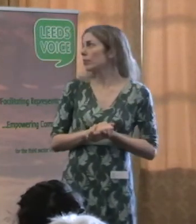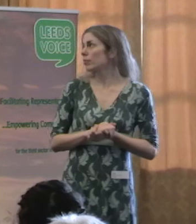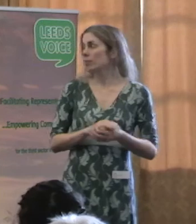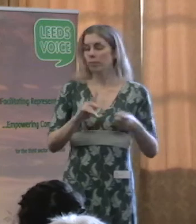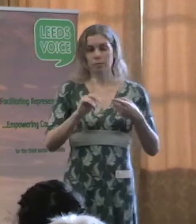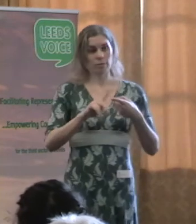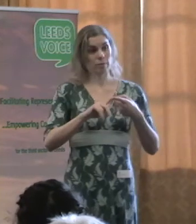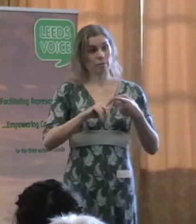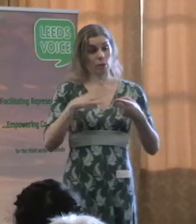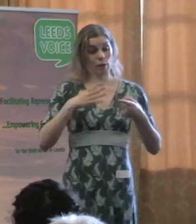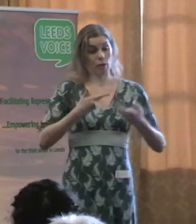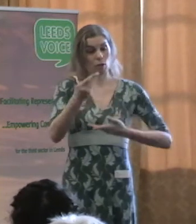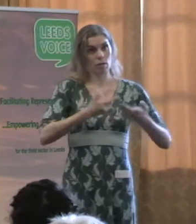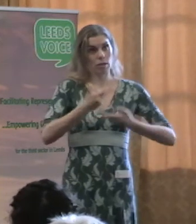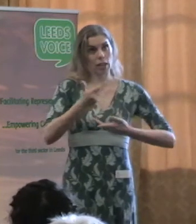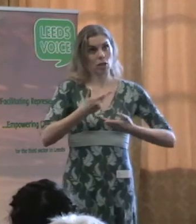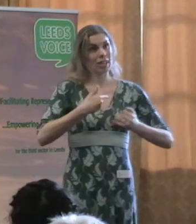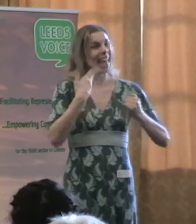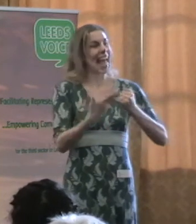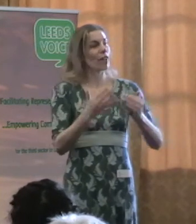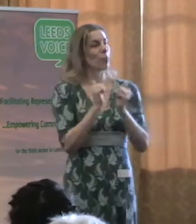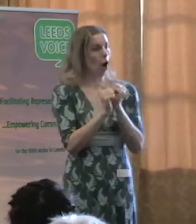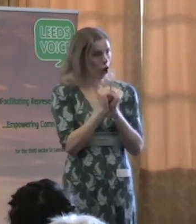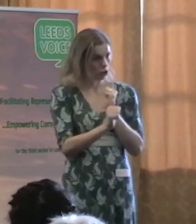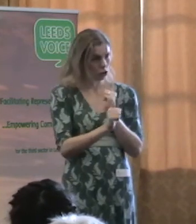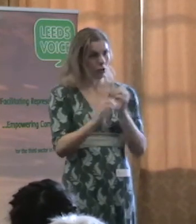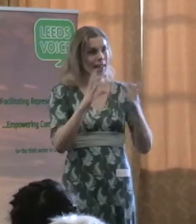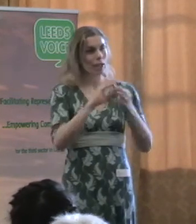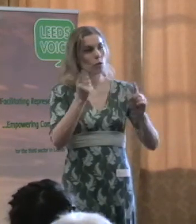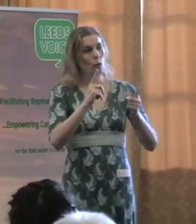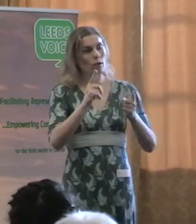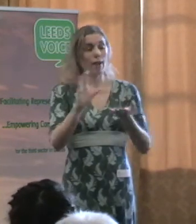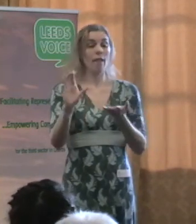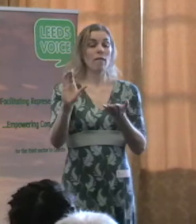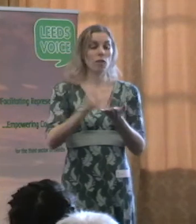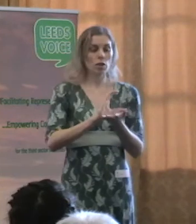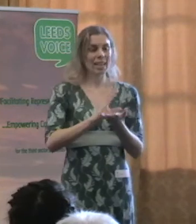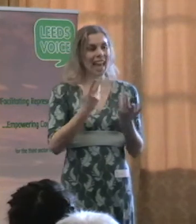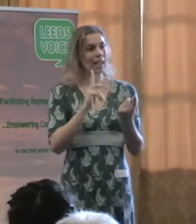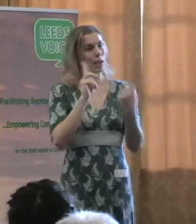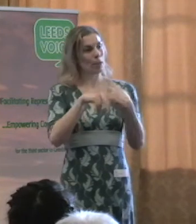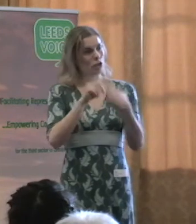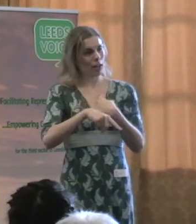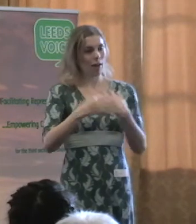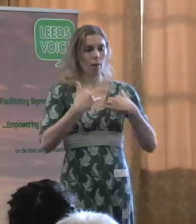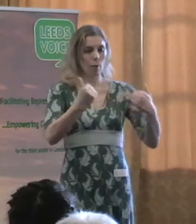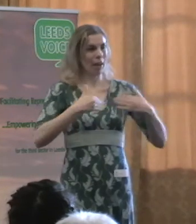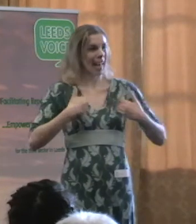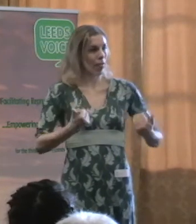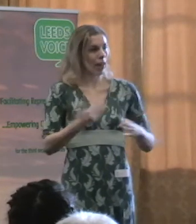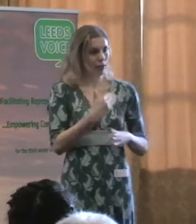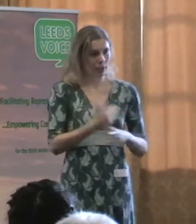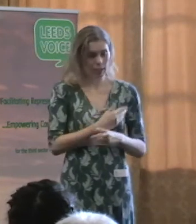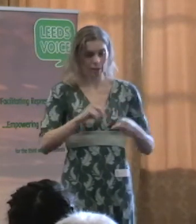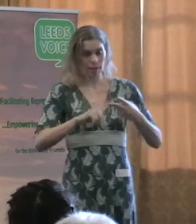that is out for consultation for the end of March is on funding and commissioning of public health activities. And there's a